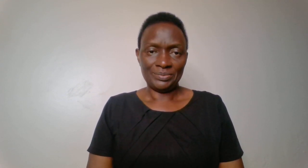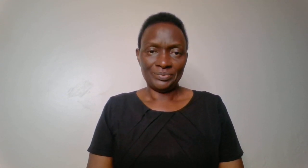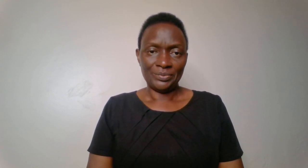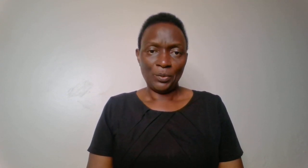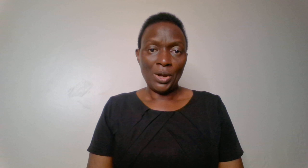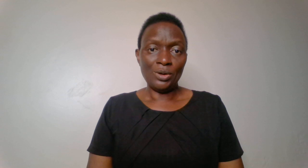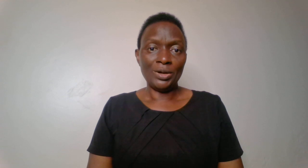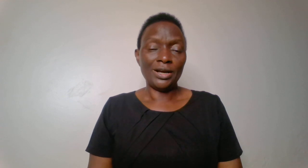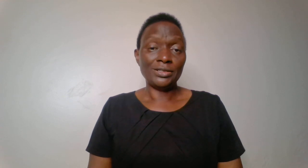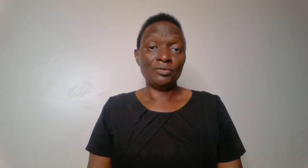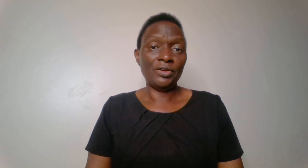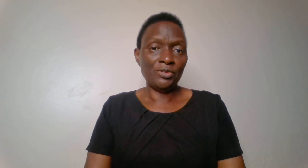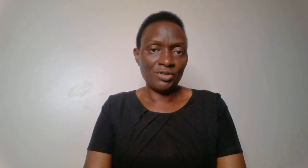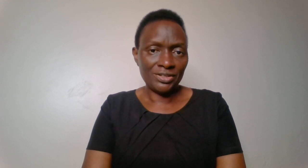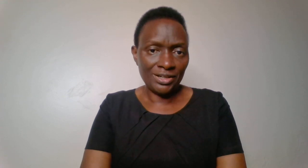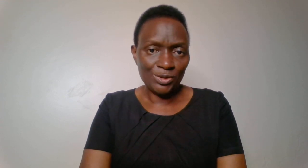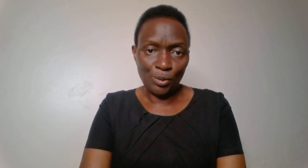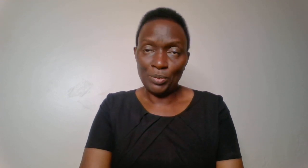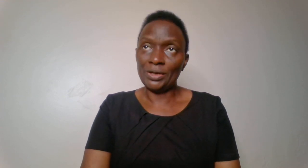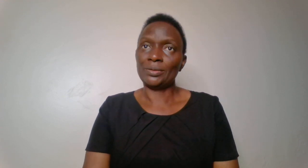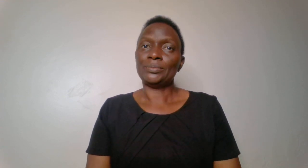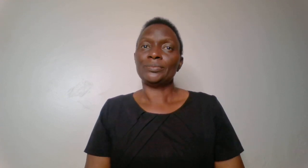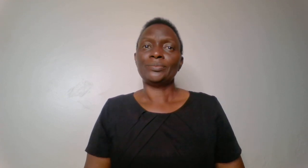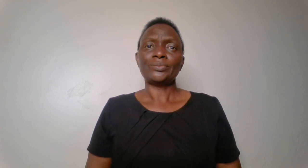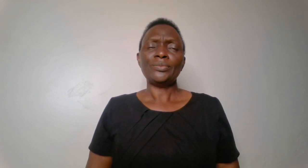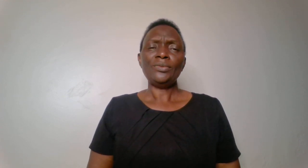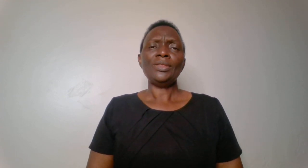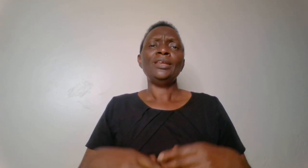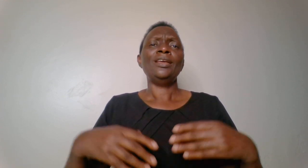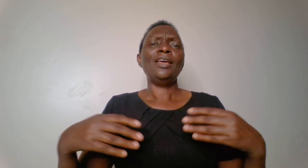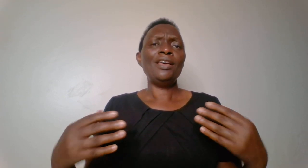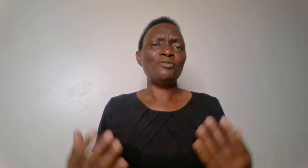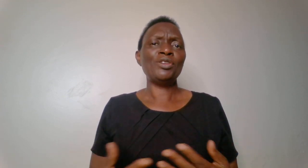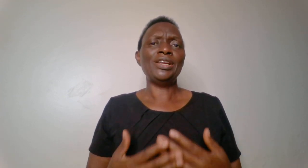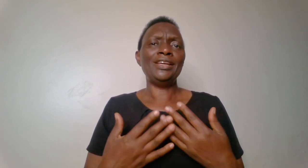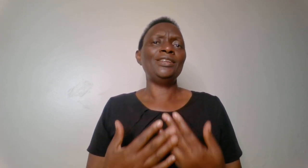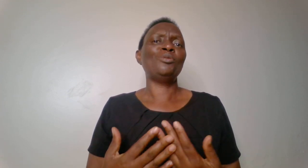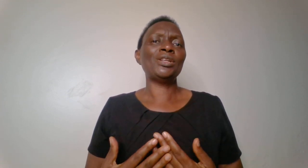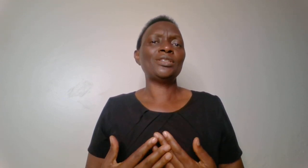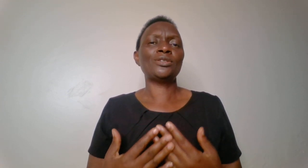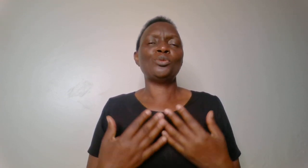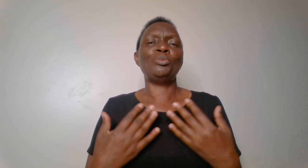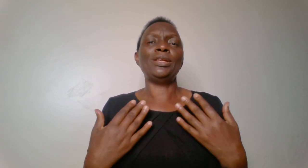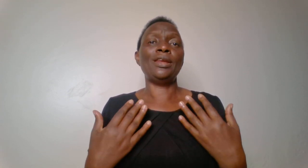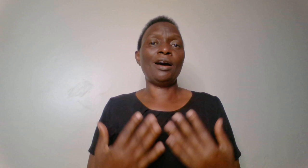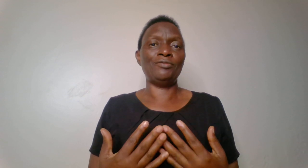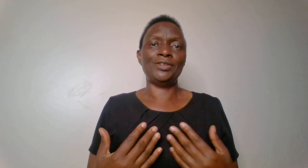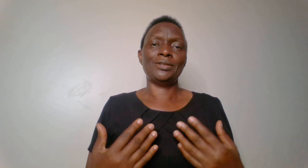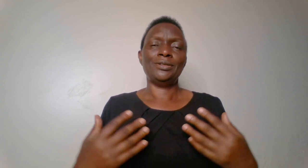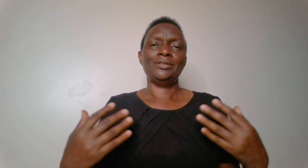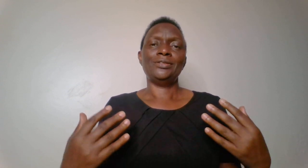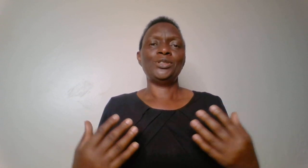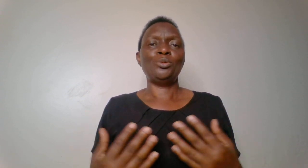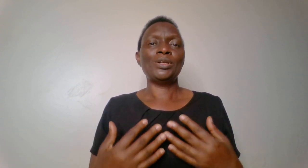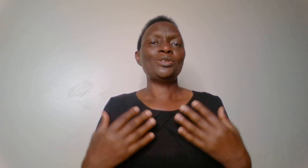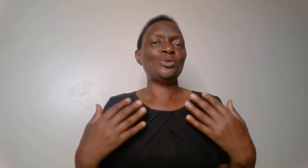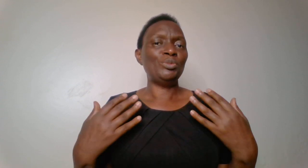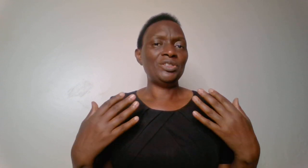we are looking at a very interesting topic. Every lady wants to be loved. She wants to be